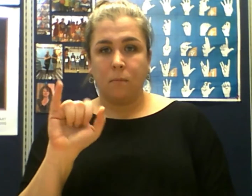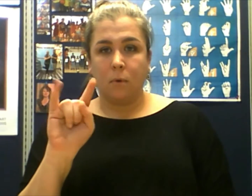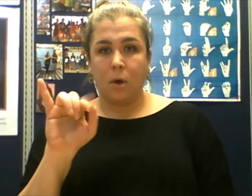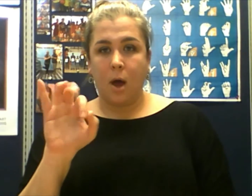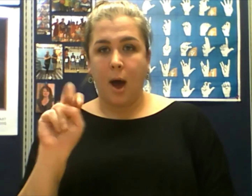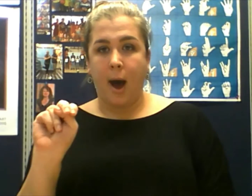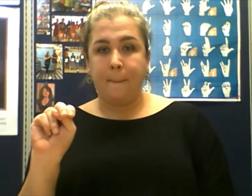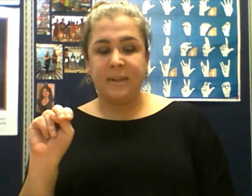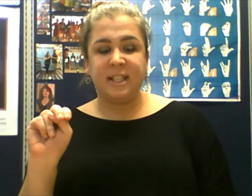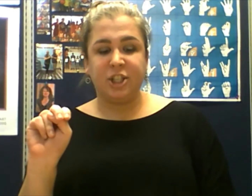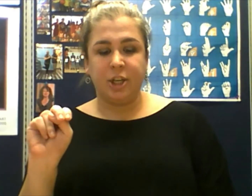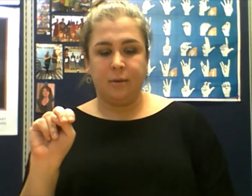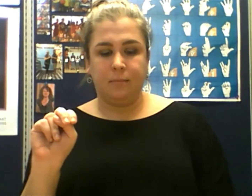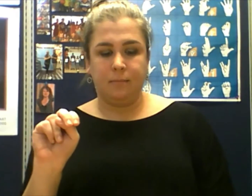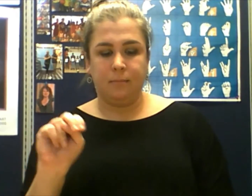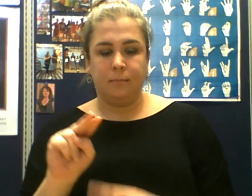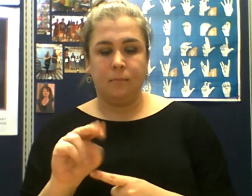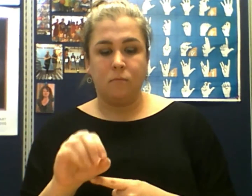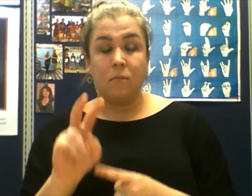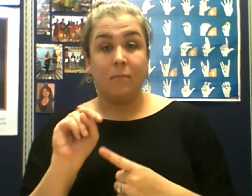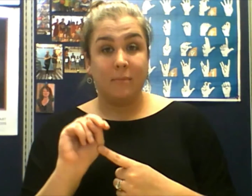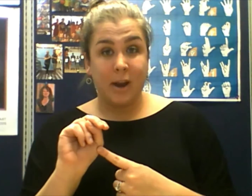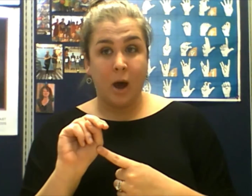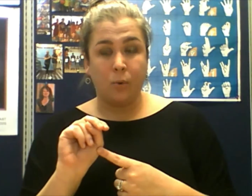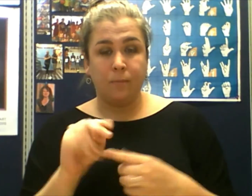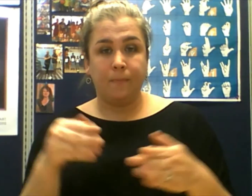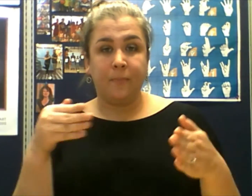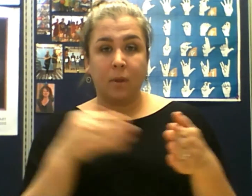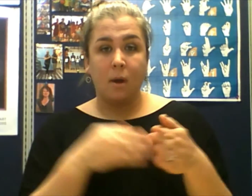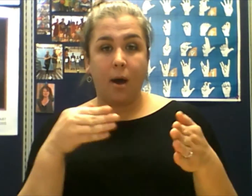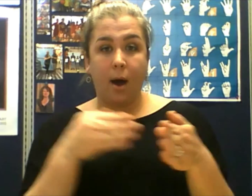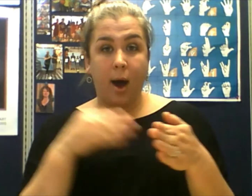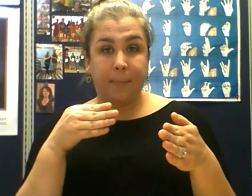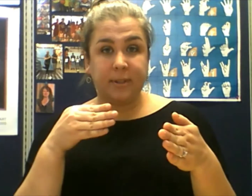Opposition. Opposition. Noun. Opposition.